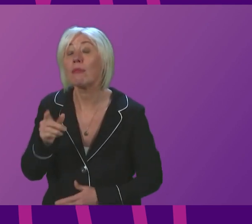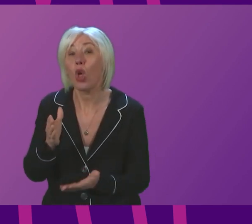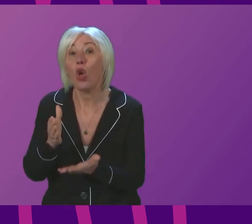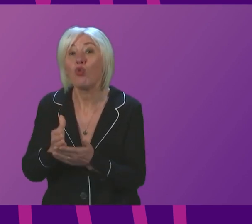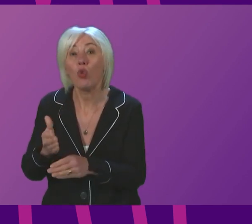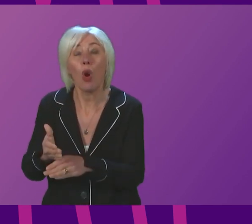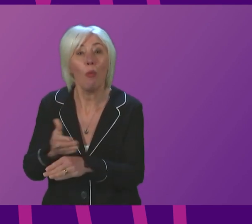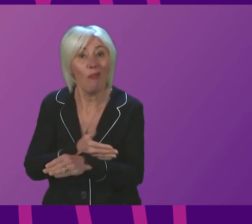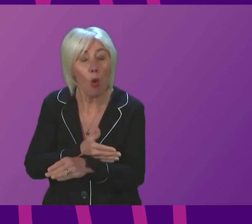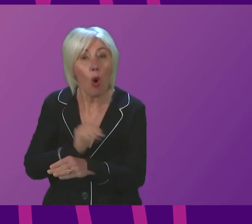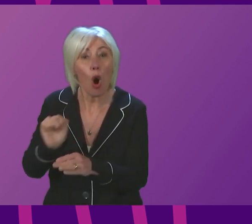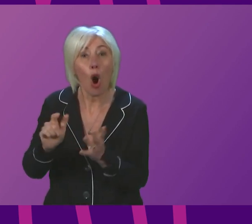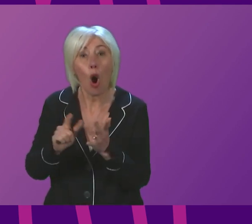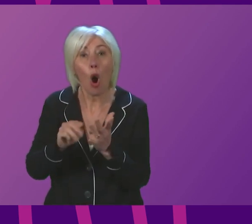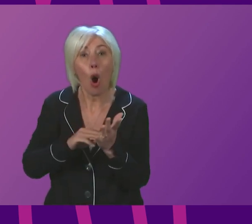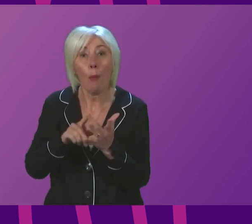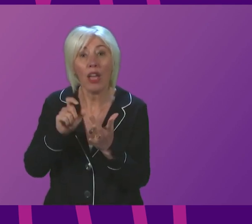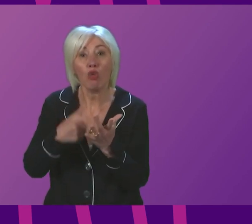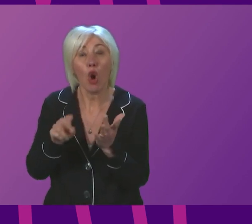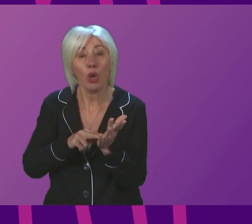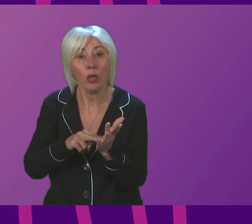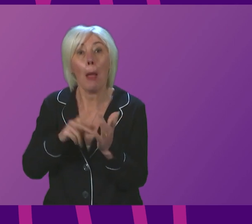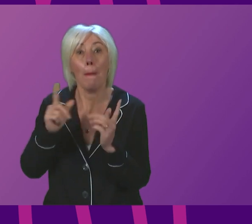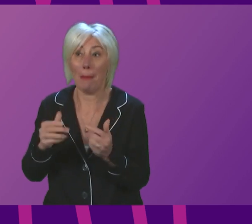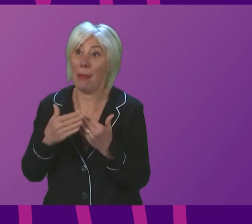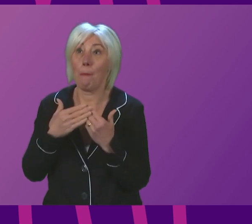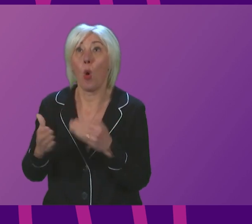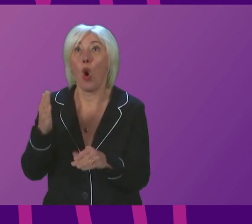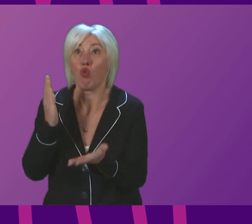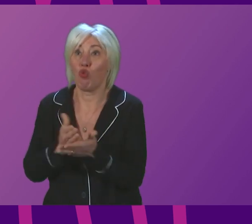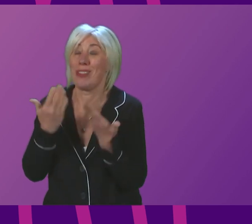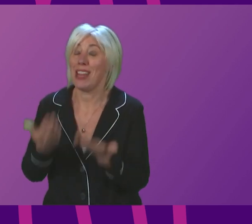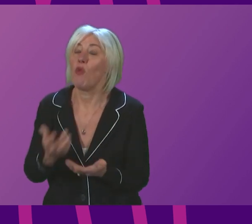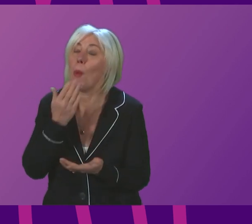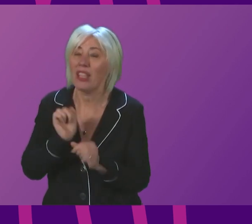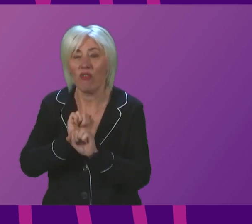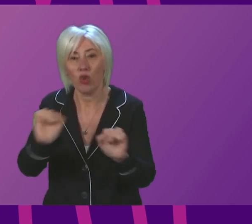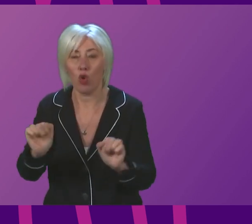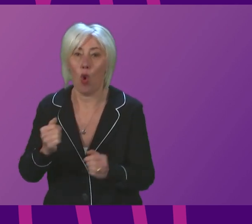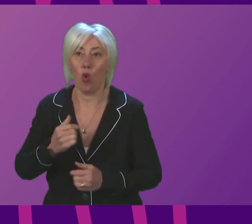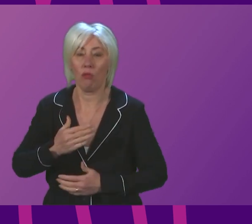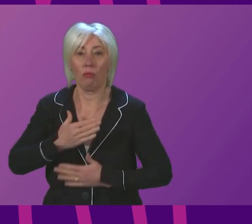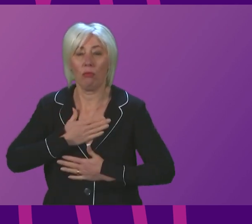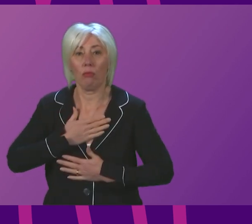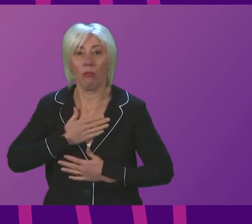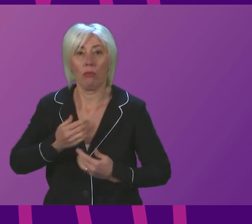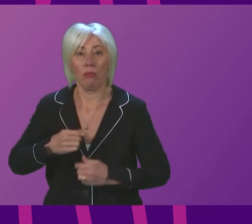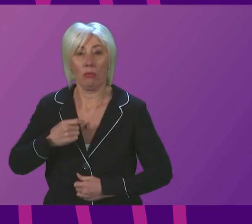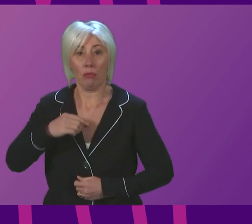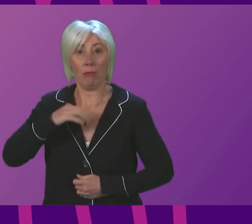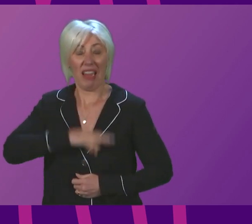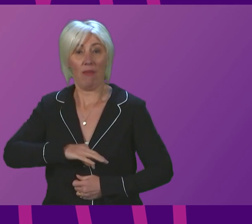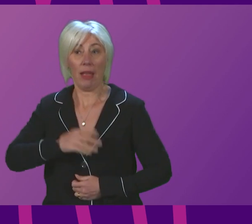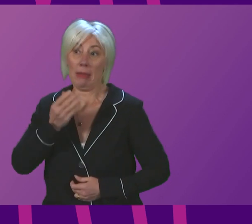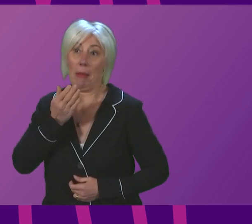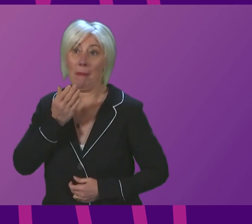the emergence of Omicron. It may be even more true now. Please, for your own sake, get vaccinated. If you are not going to do it for your own sake,